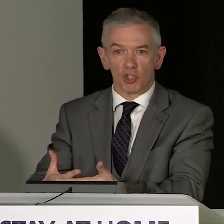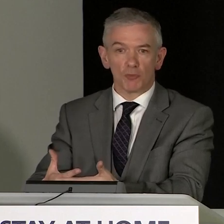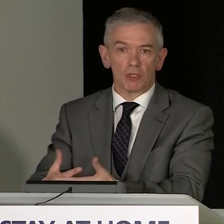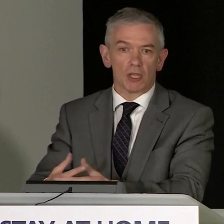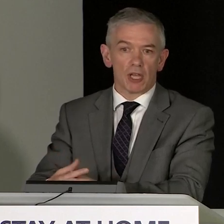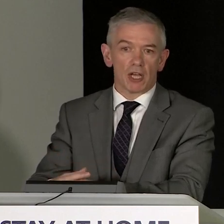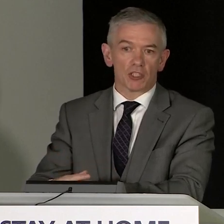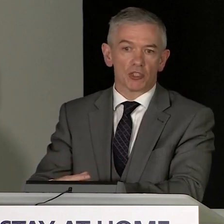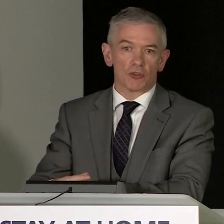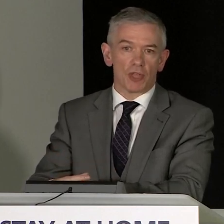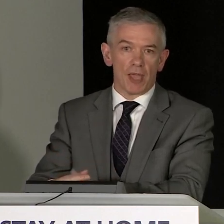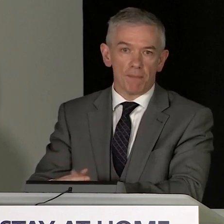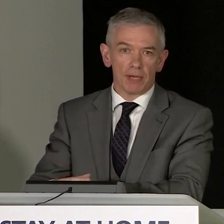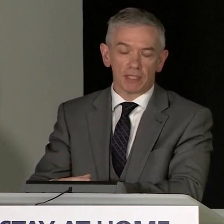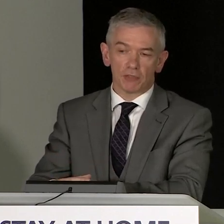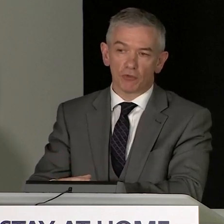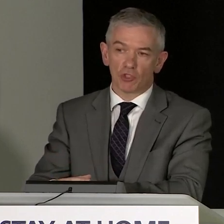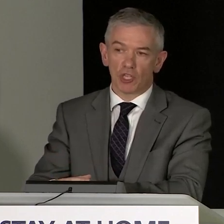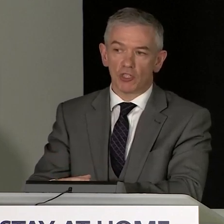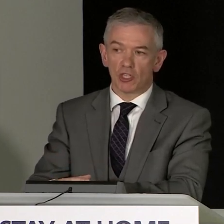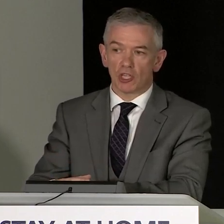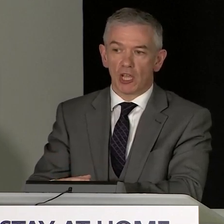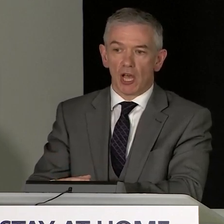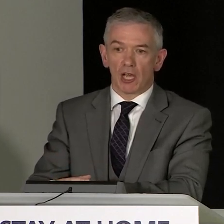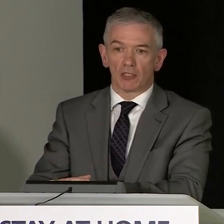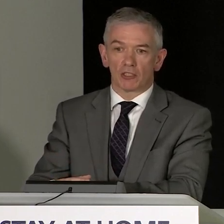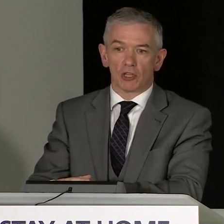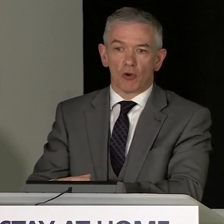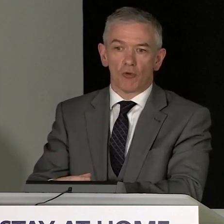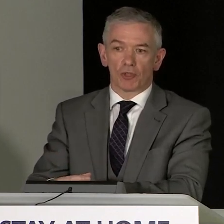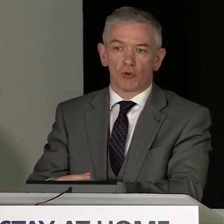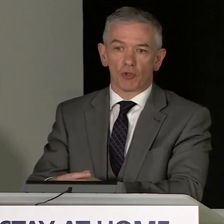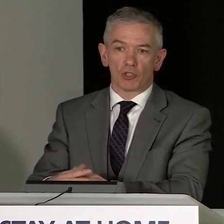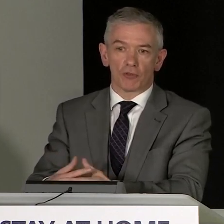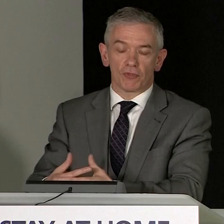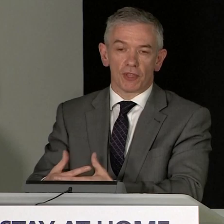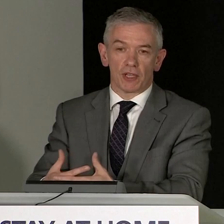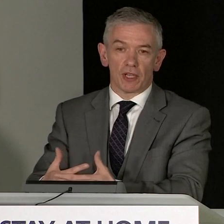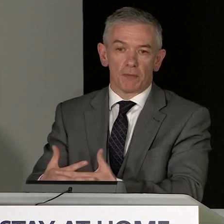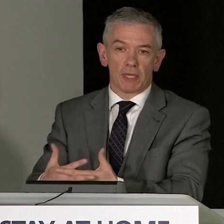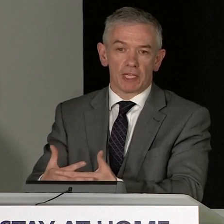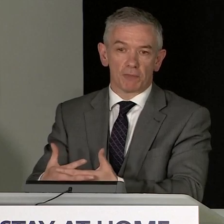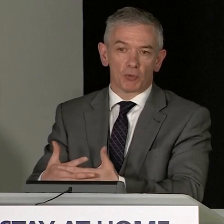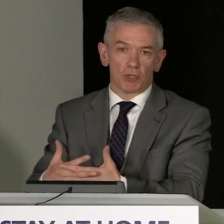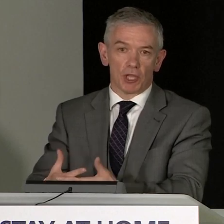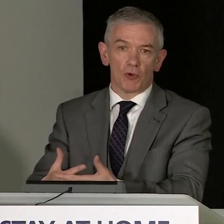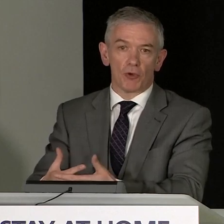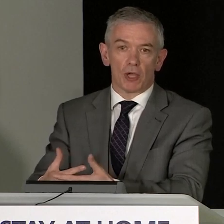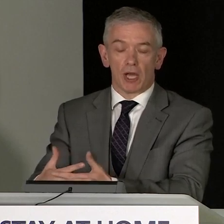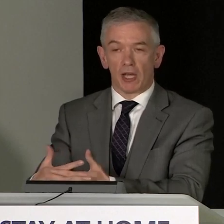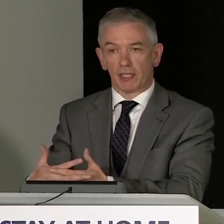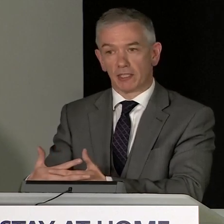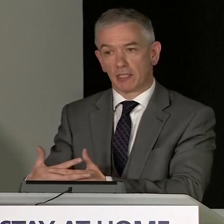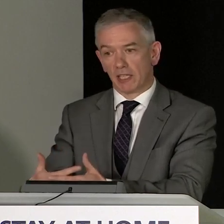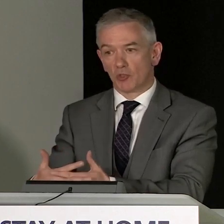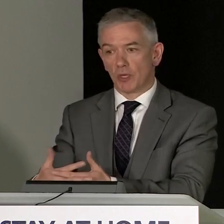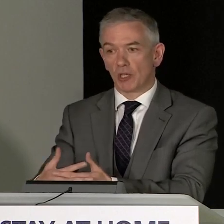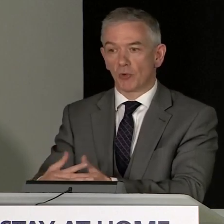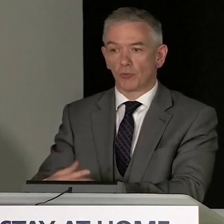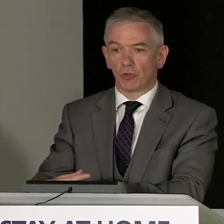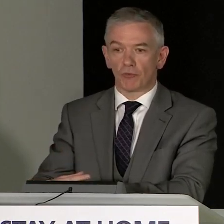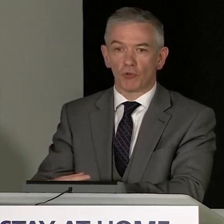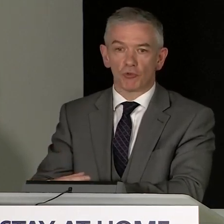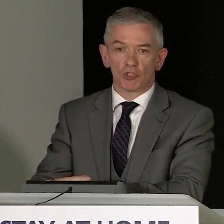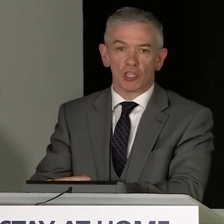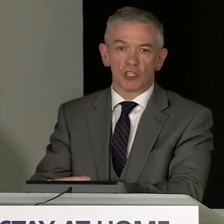a proper judgment as to the impact of those changes and over the course of the period between now and next